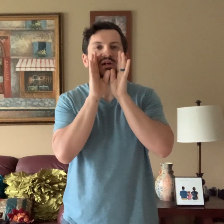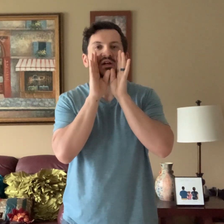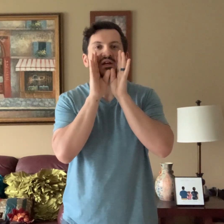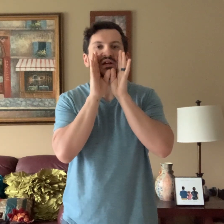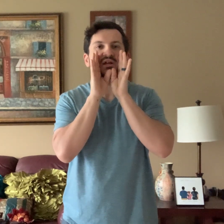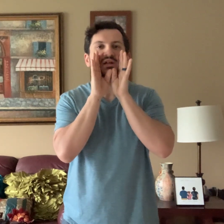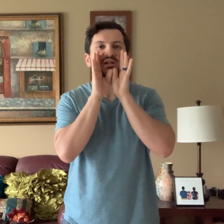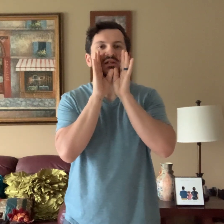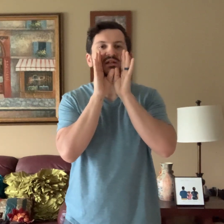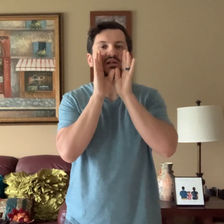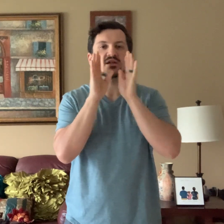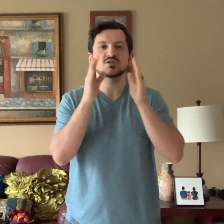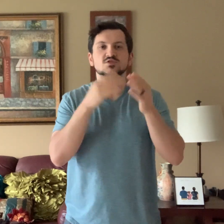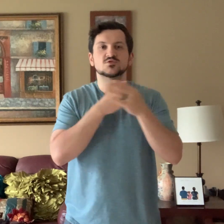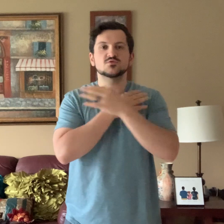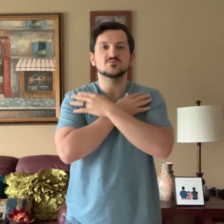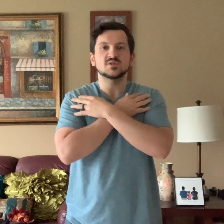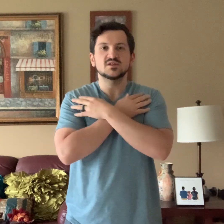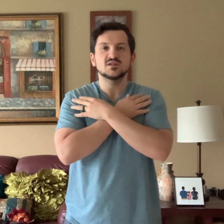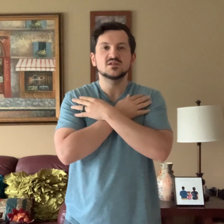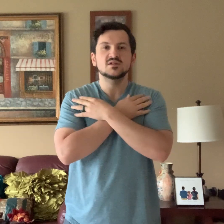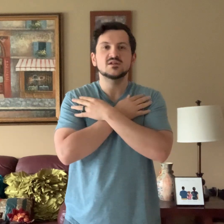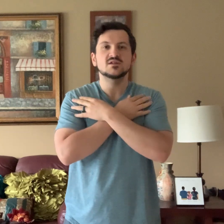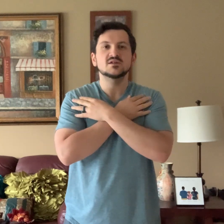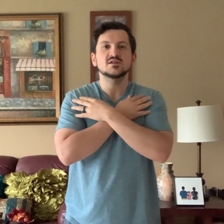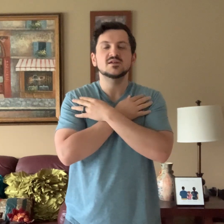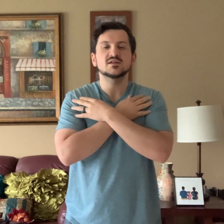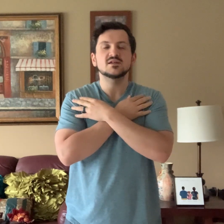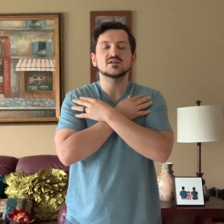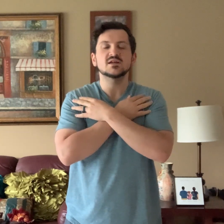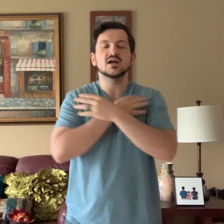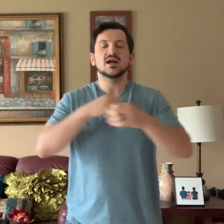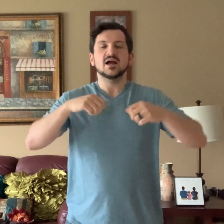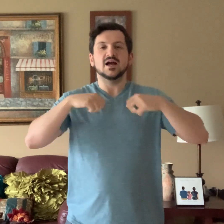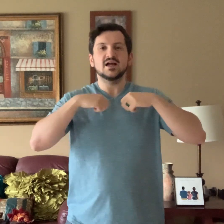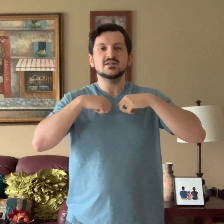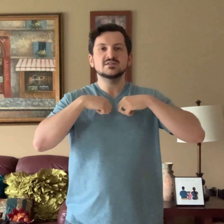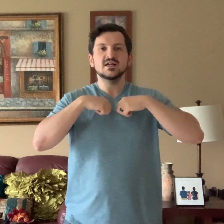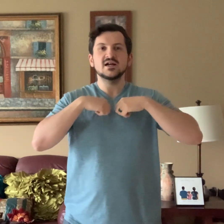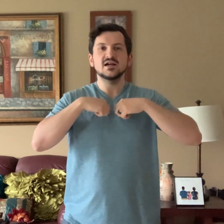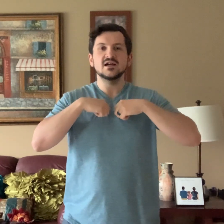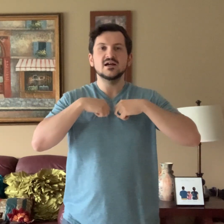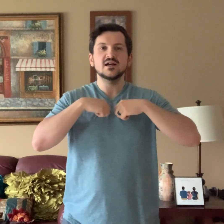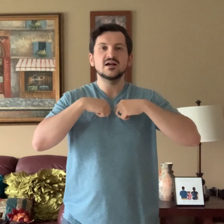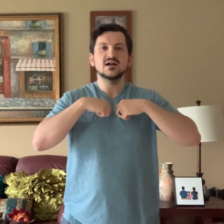to me and I